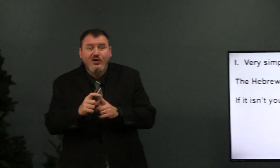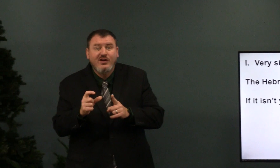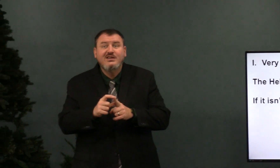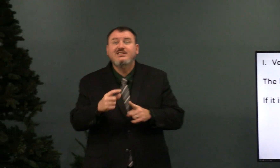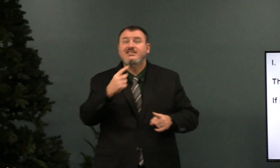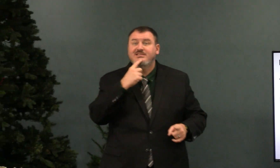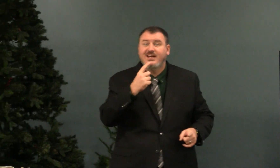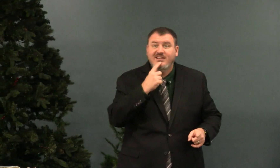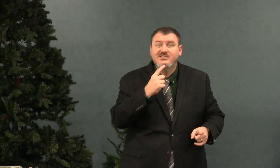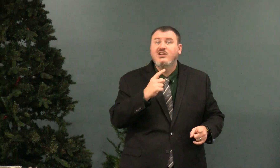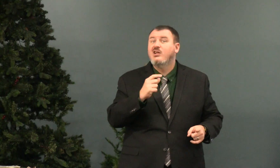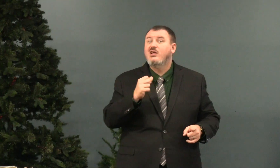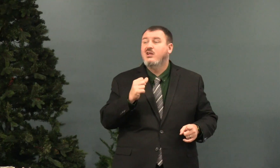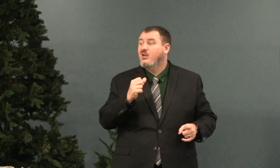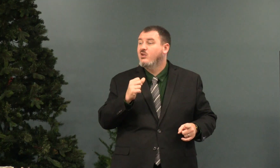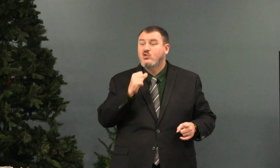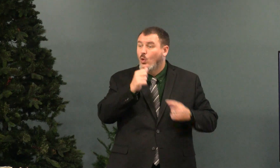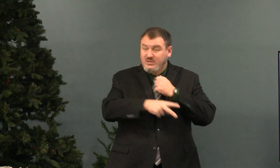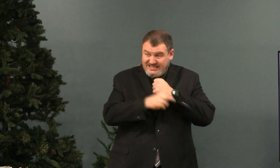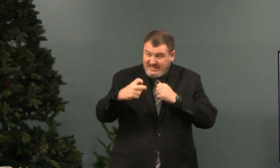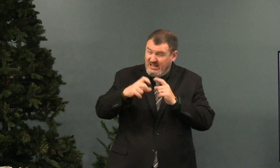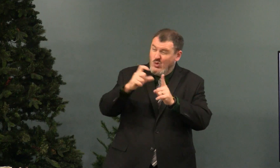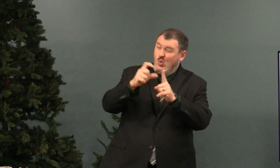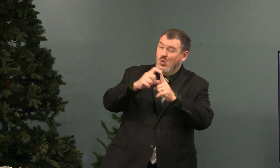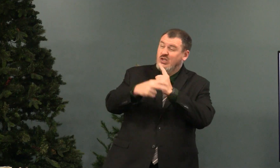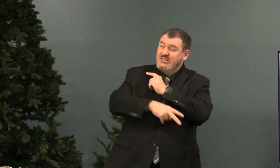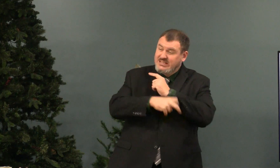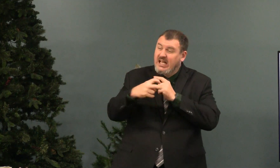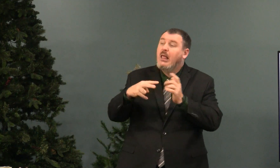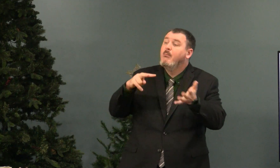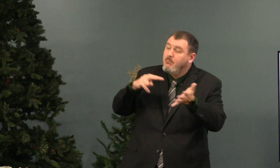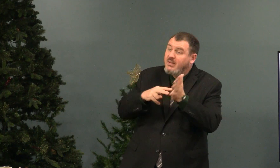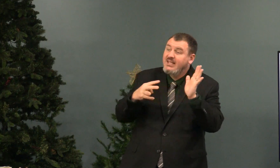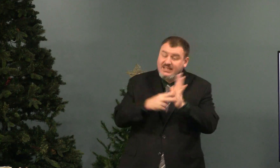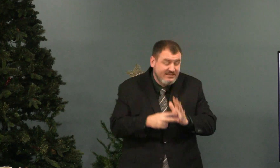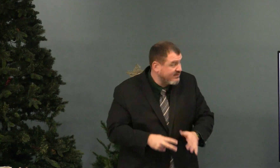Hebrew word means a thief.